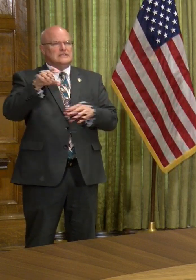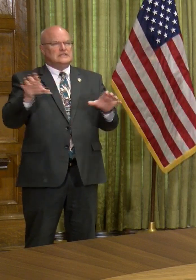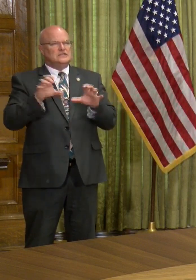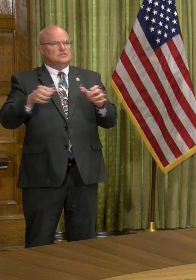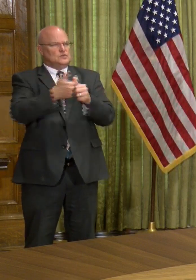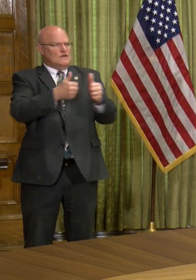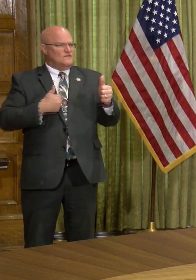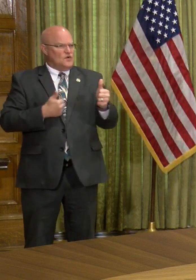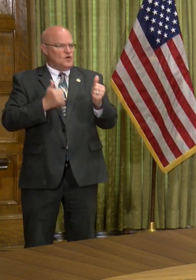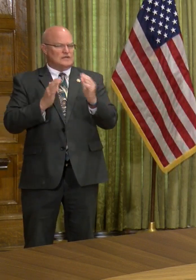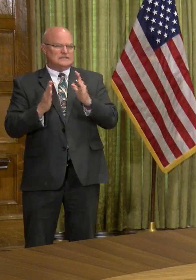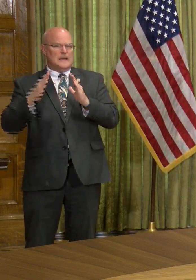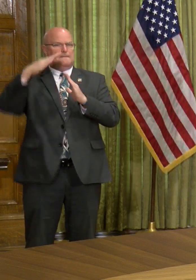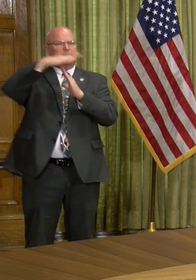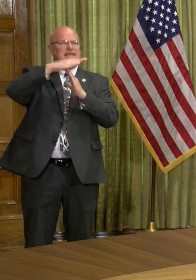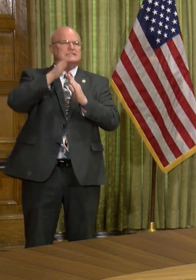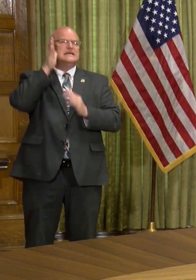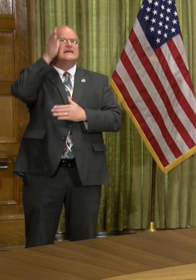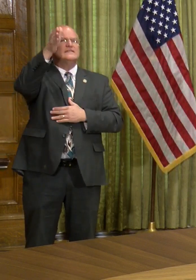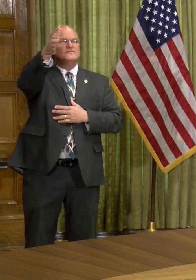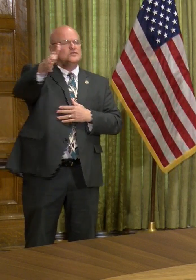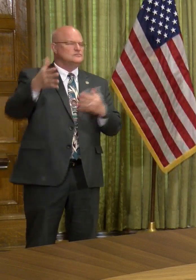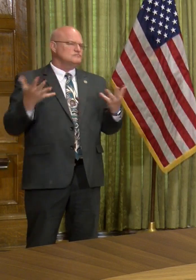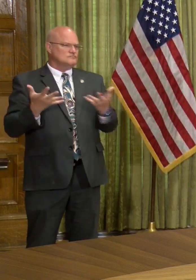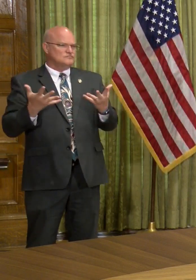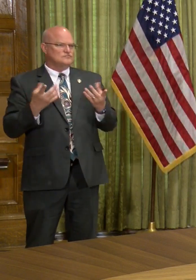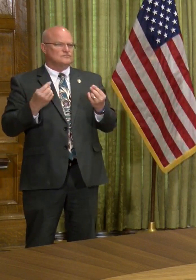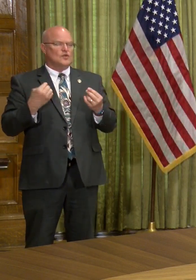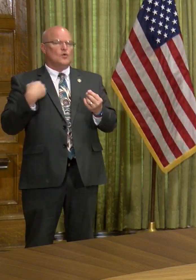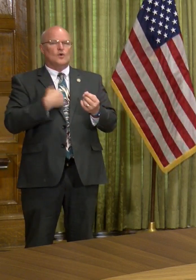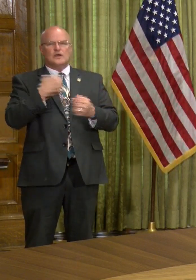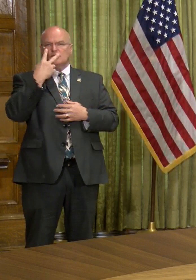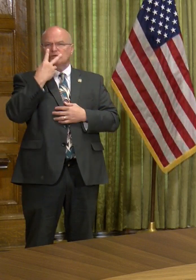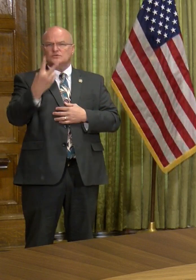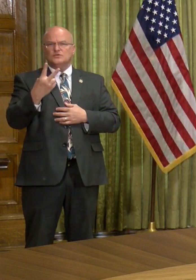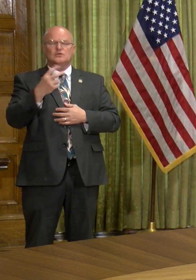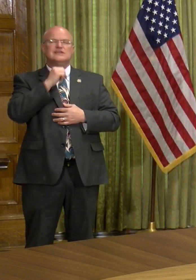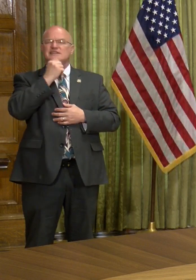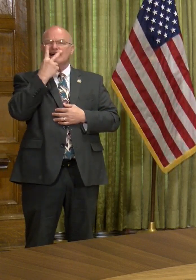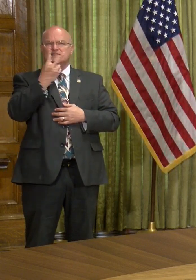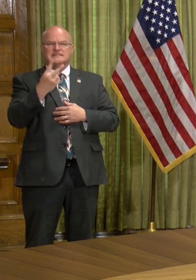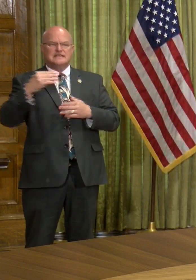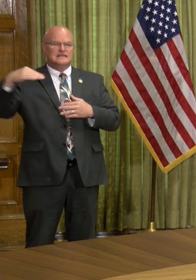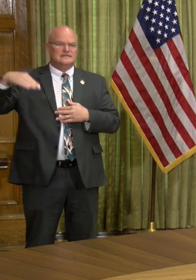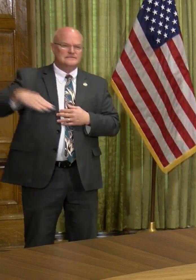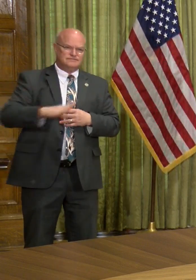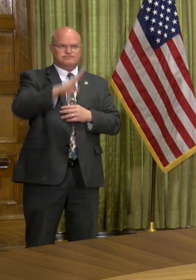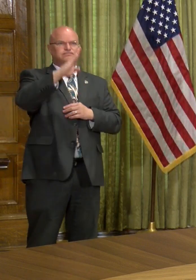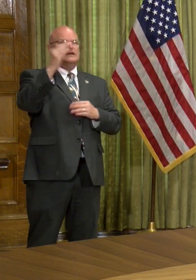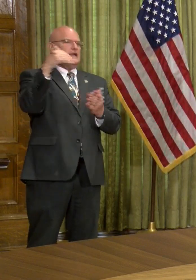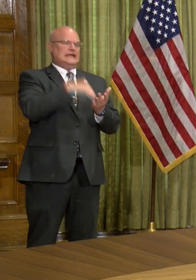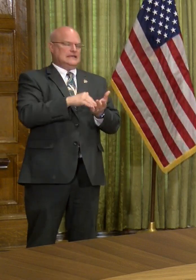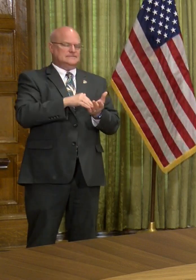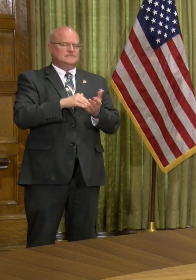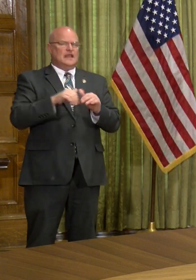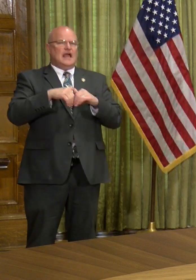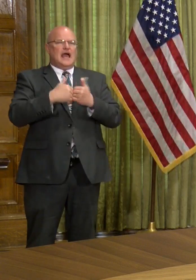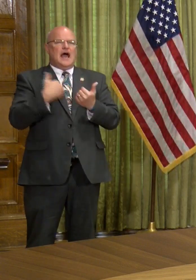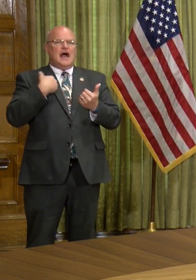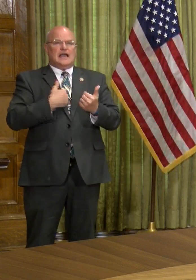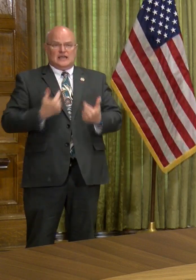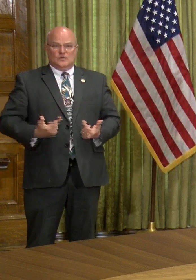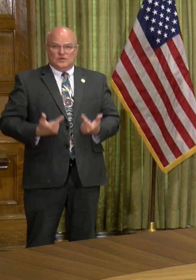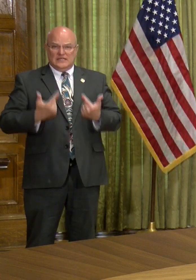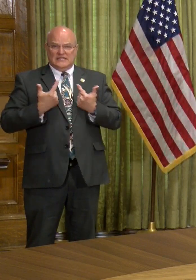do to avoid peaks in the future? What do we need to do to see and not see a resurgence of this? And how can we